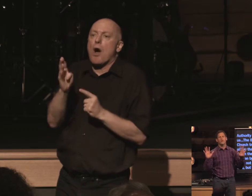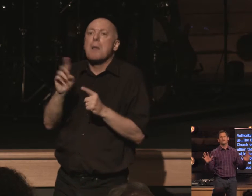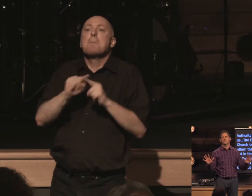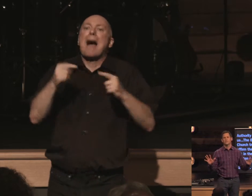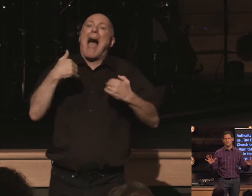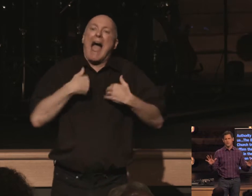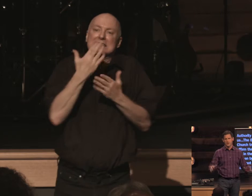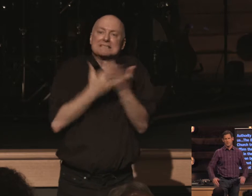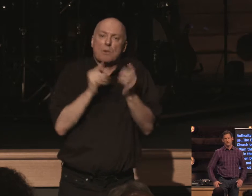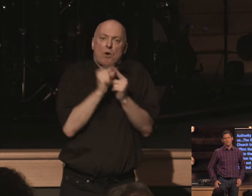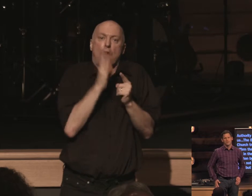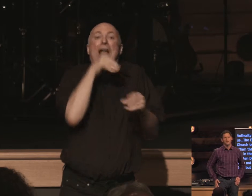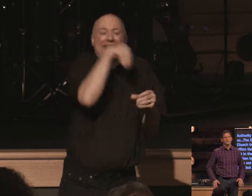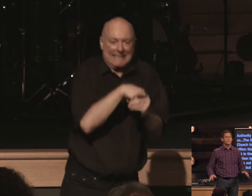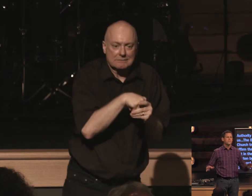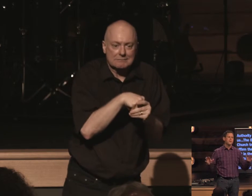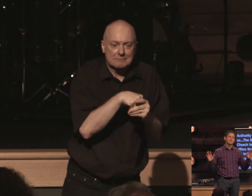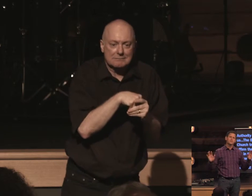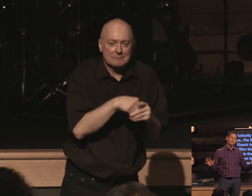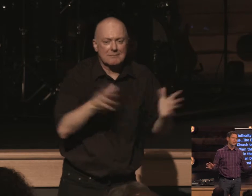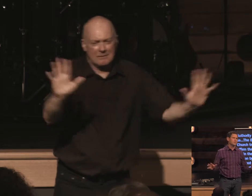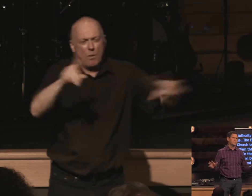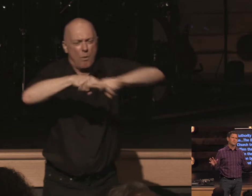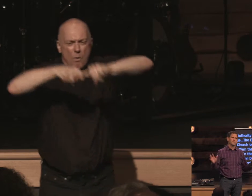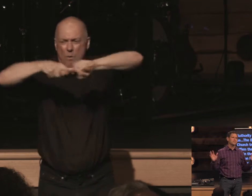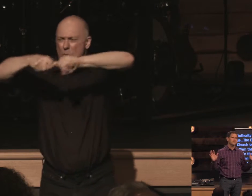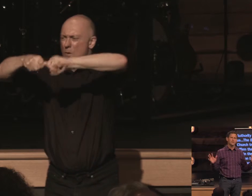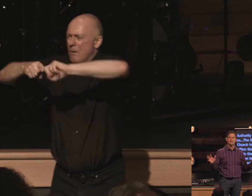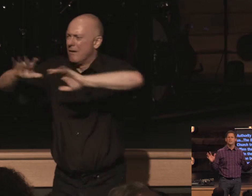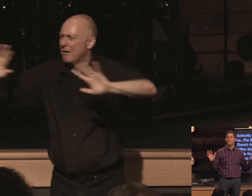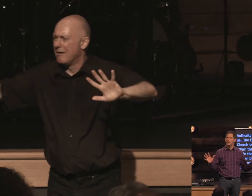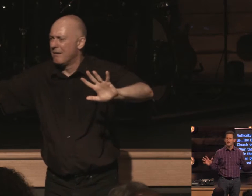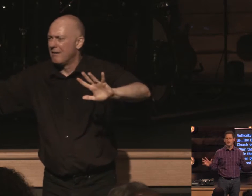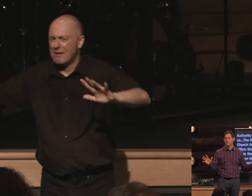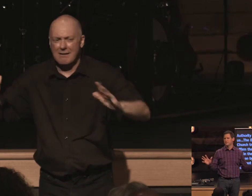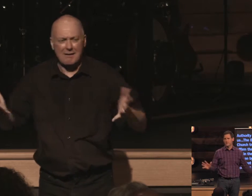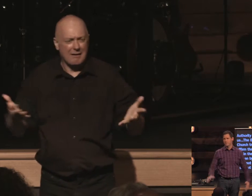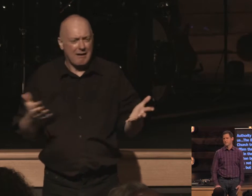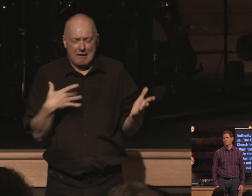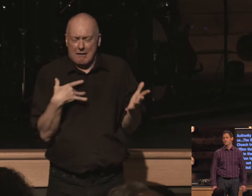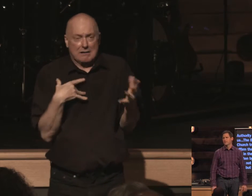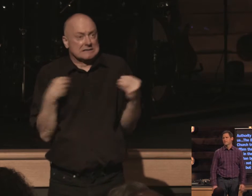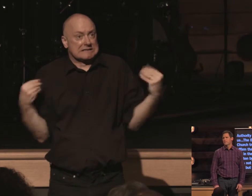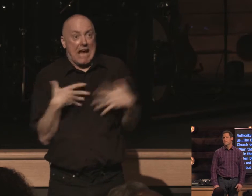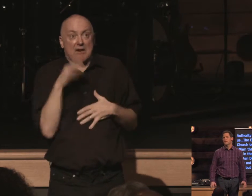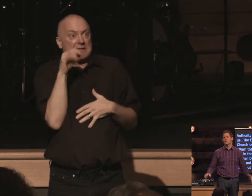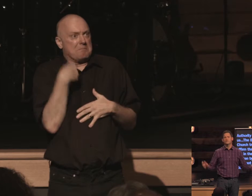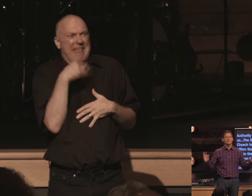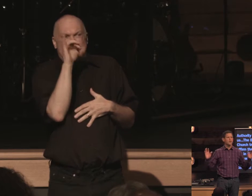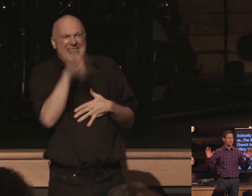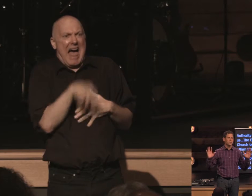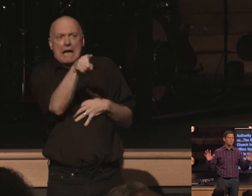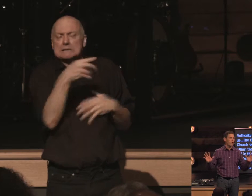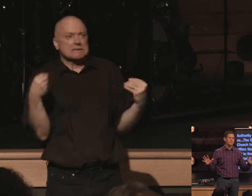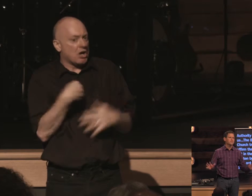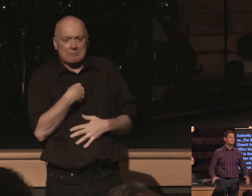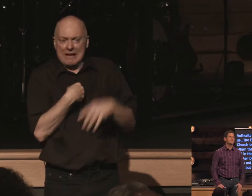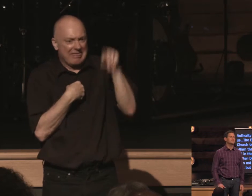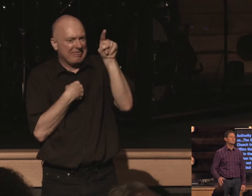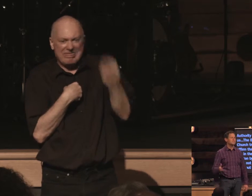pause there for a second that's such as such a terrifying statement that is such a problem this this is this